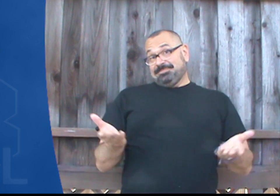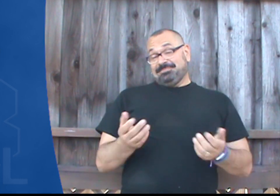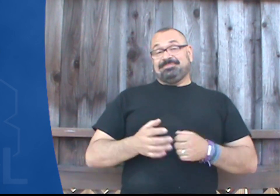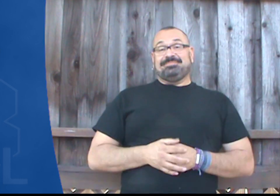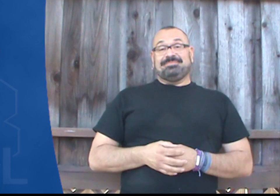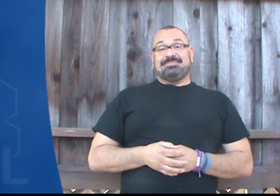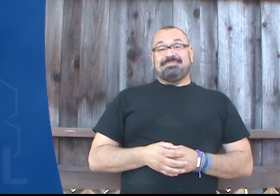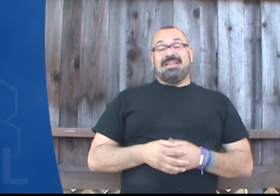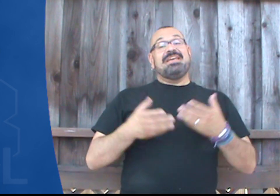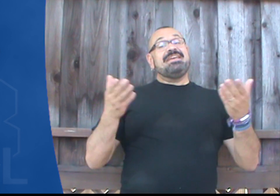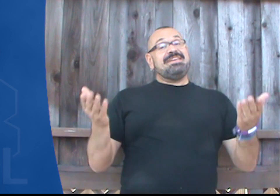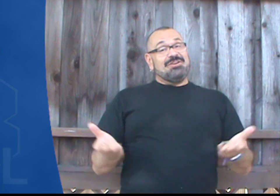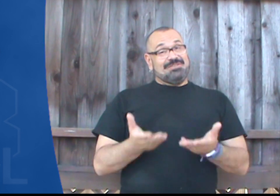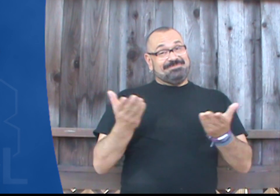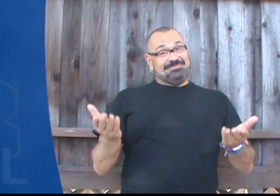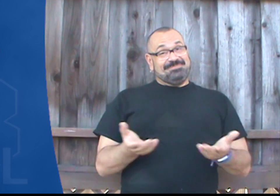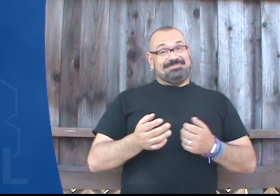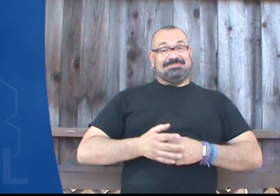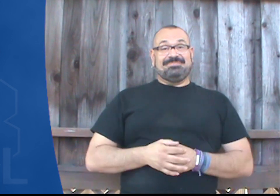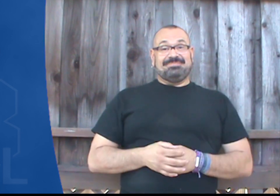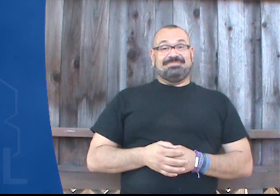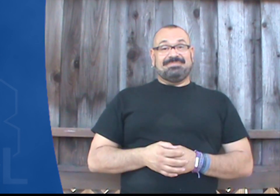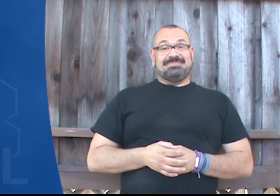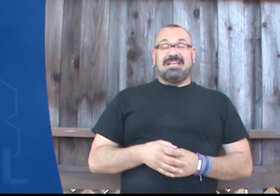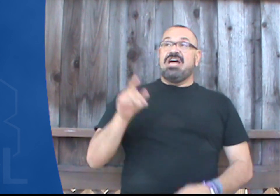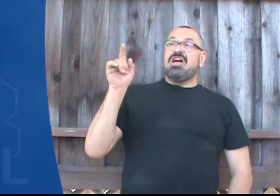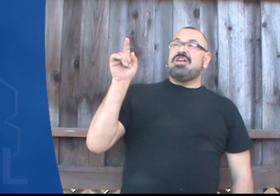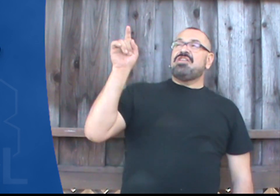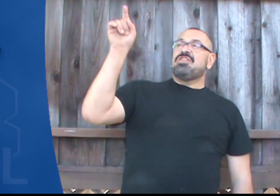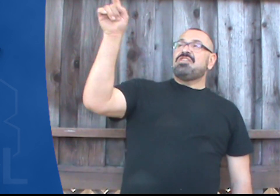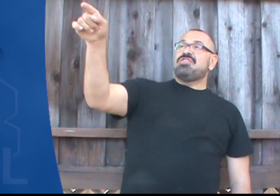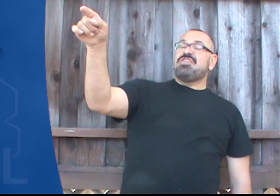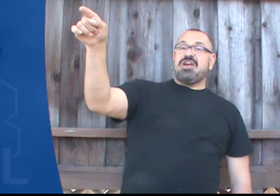Here, here, there,